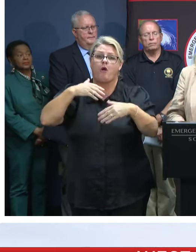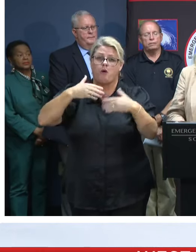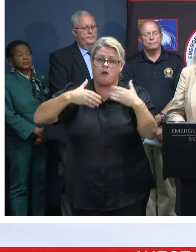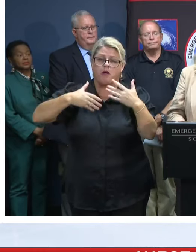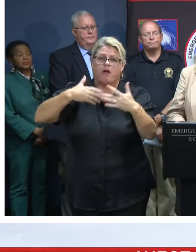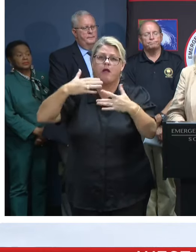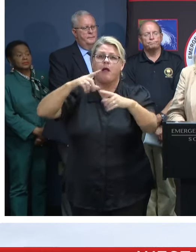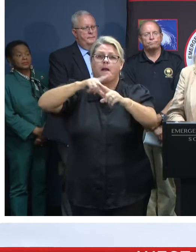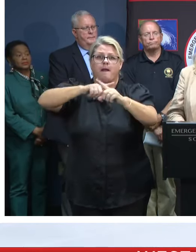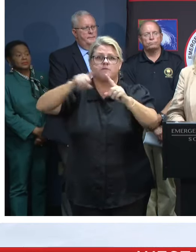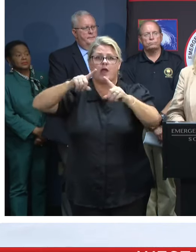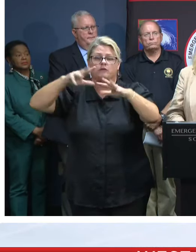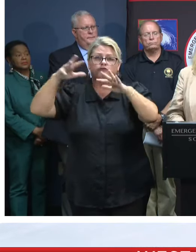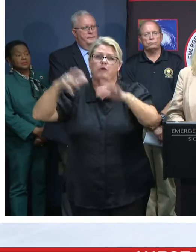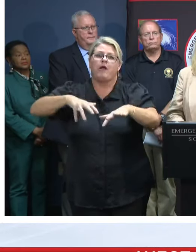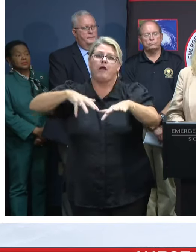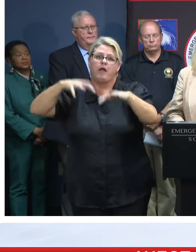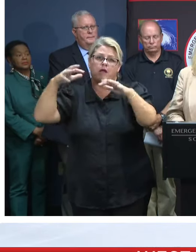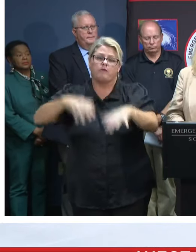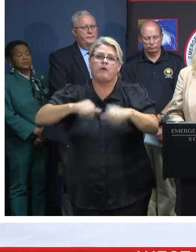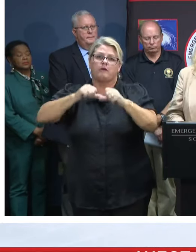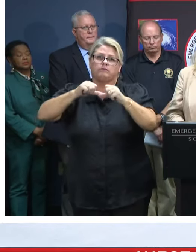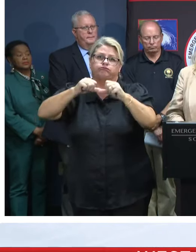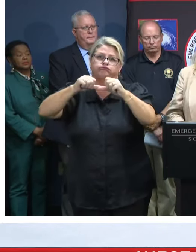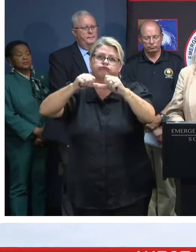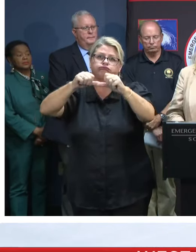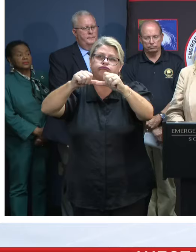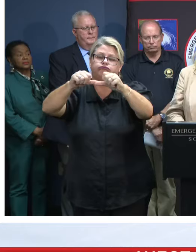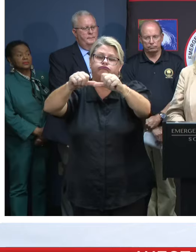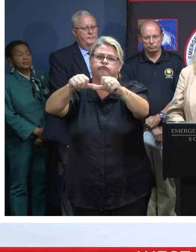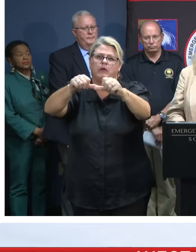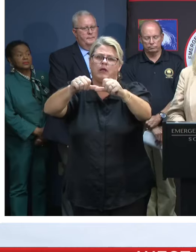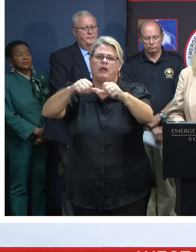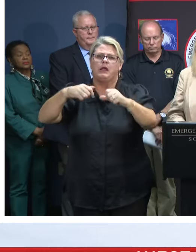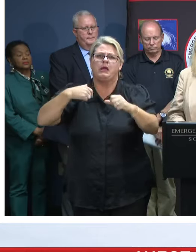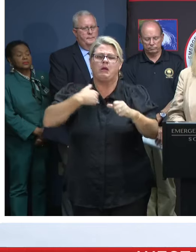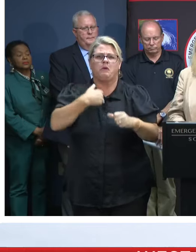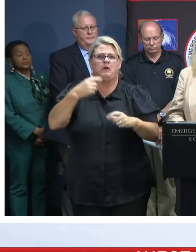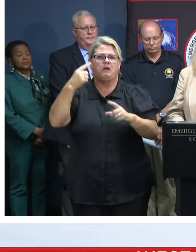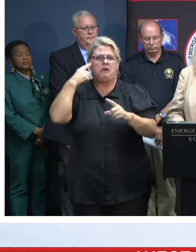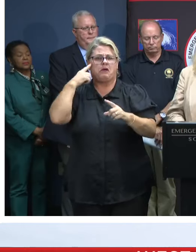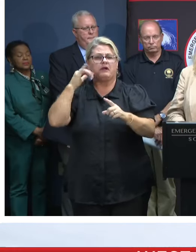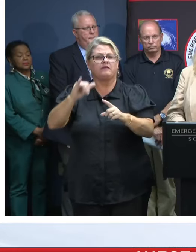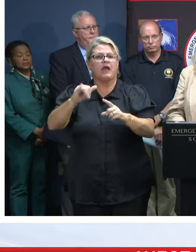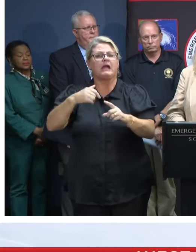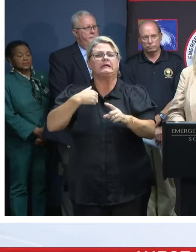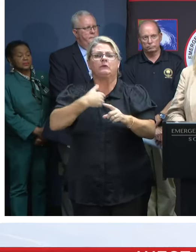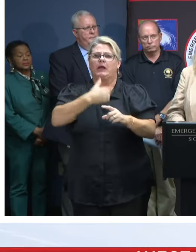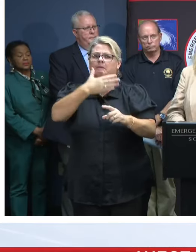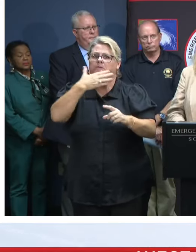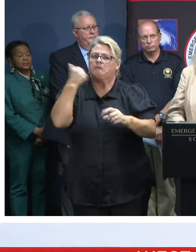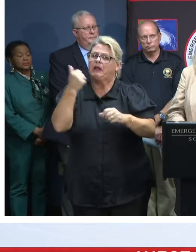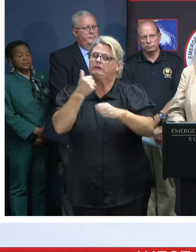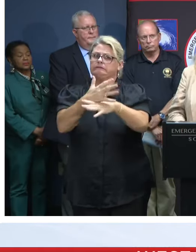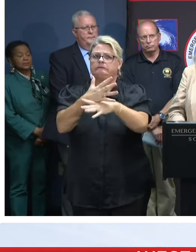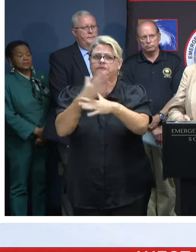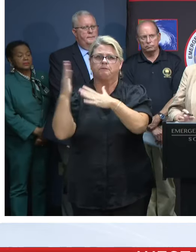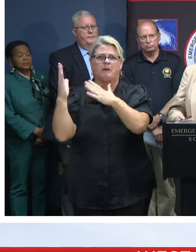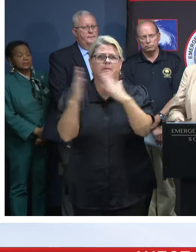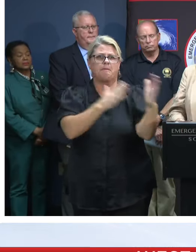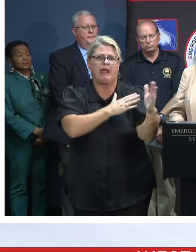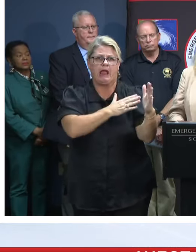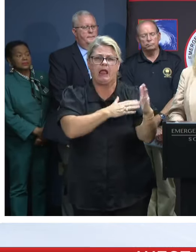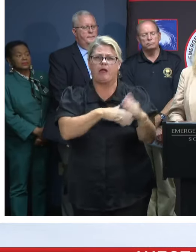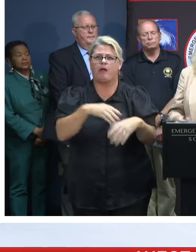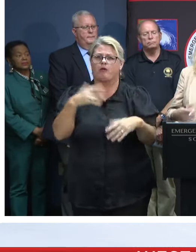And the uniqueness of this storm is really what informed our preparedness priorities over the weekend, including dam